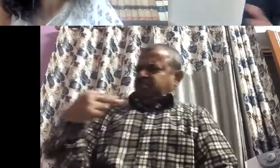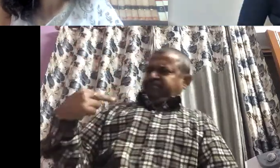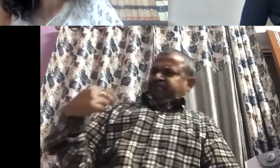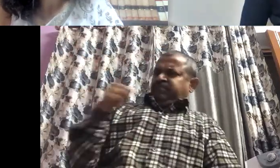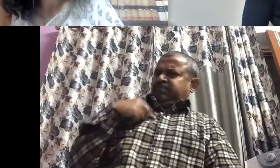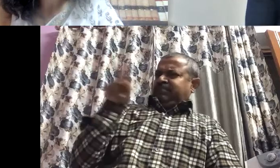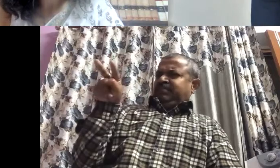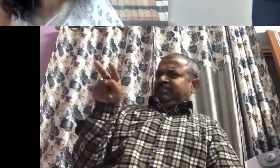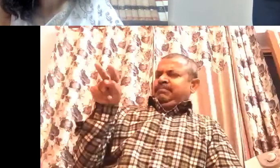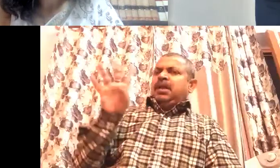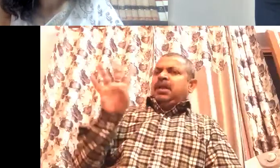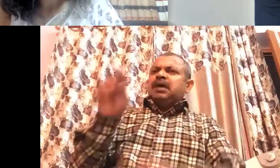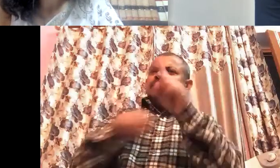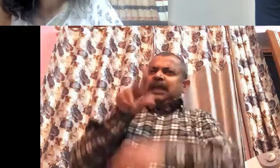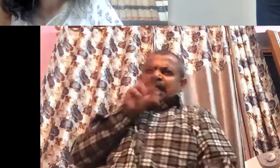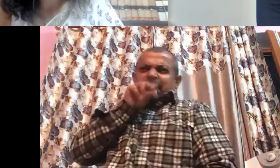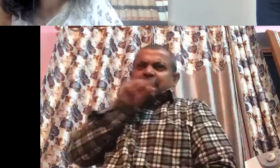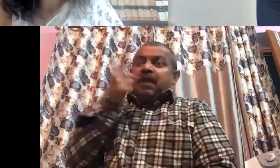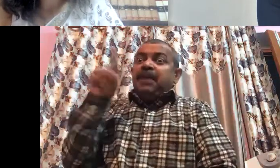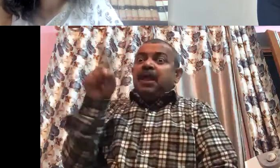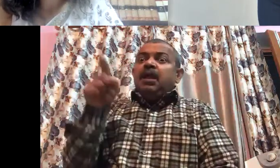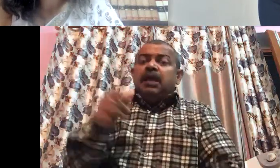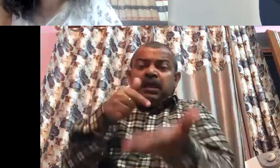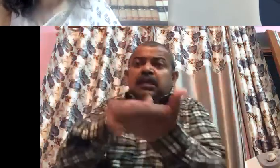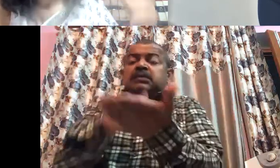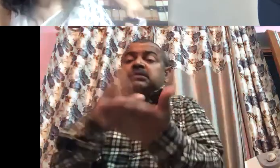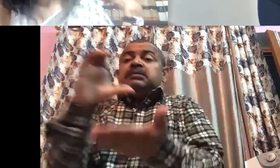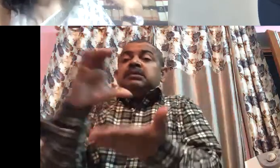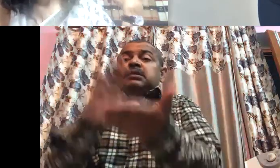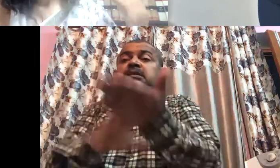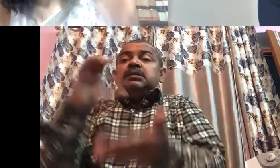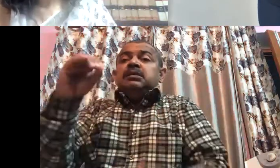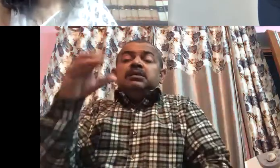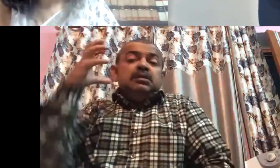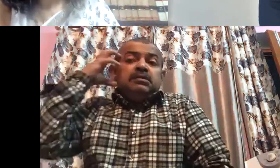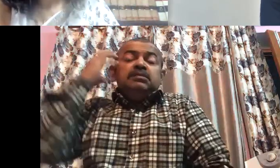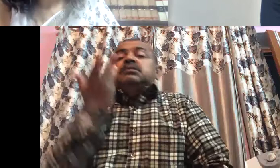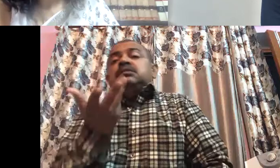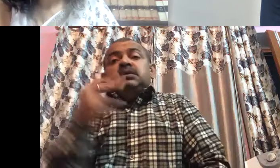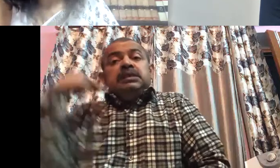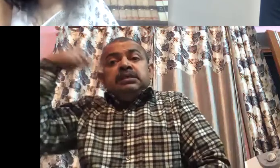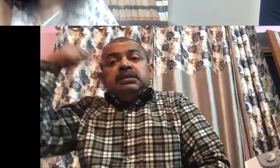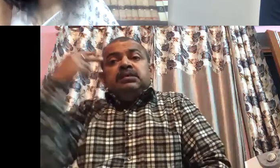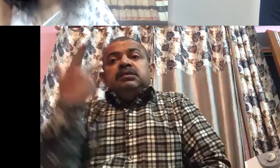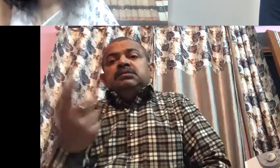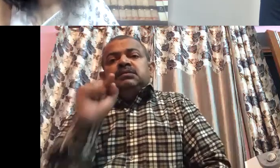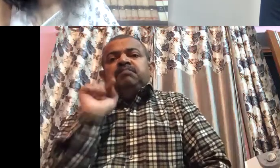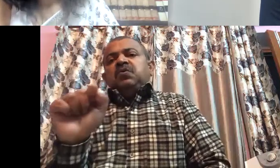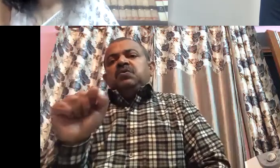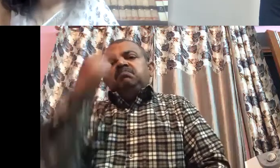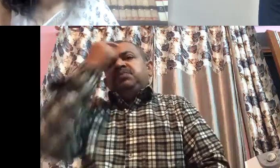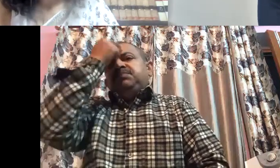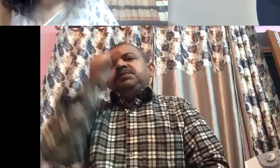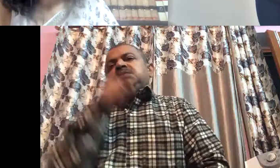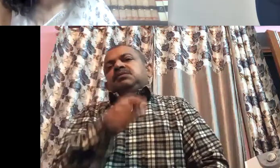did not get that opportunity. And I have seen that hearing people, those were speaking, they got a opportunity from there.